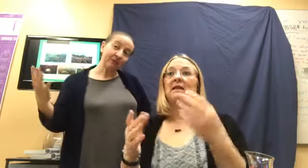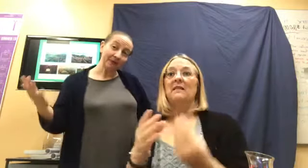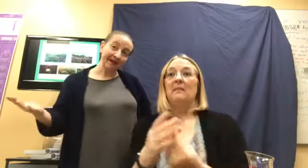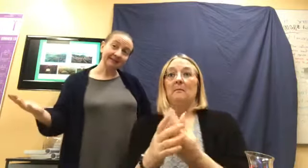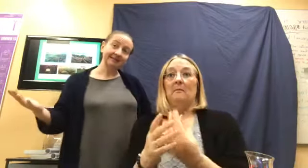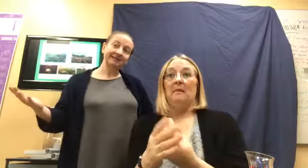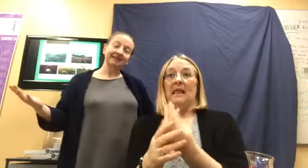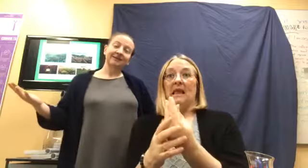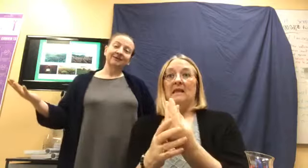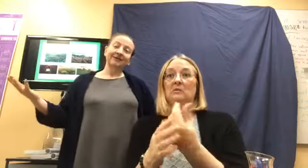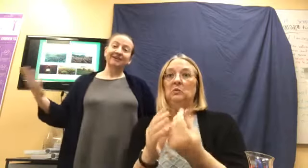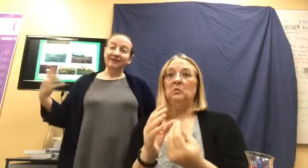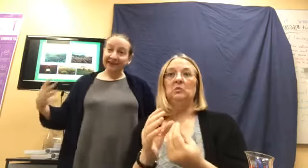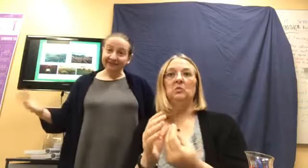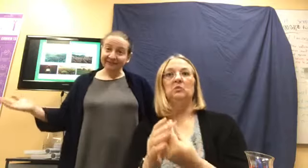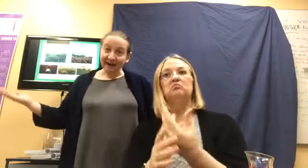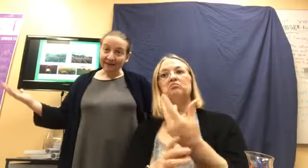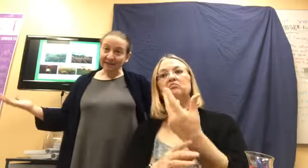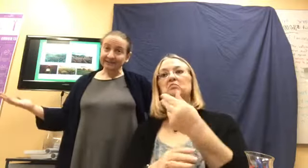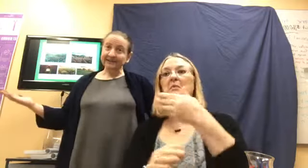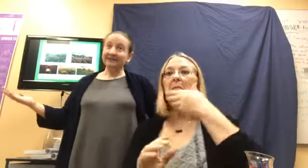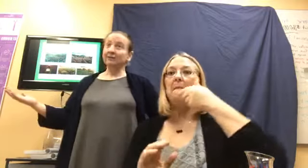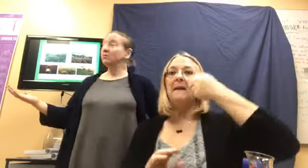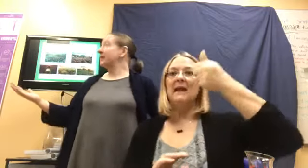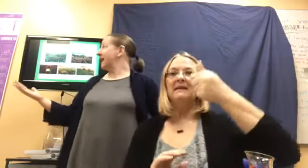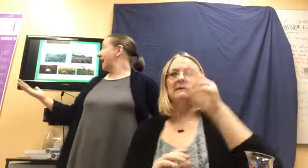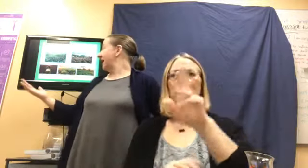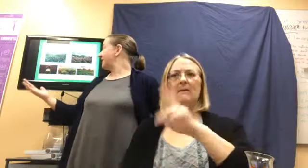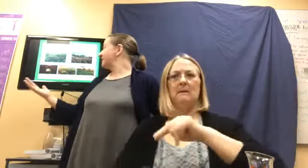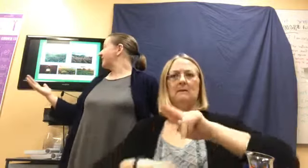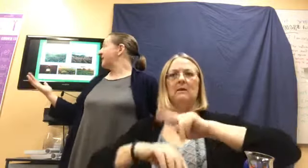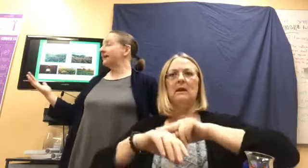best in their native environments. We have, um,